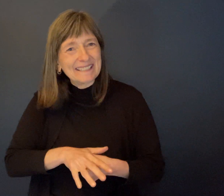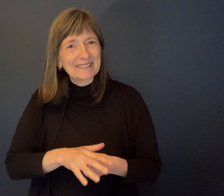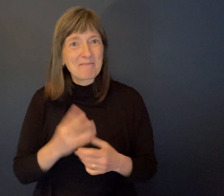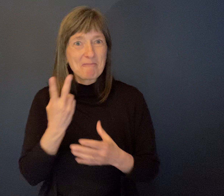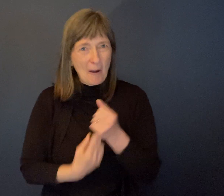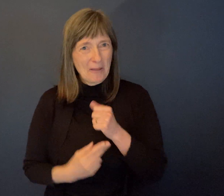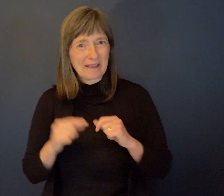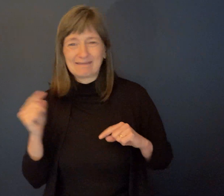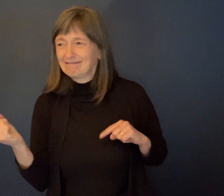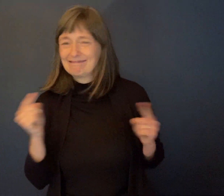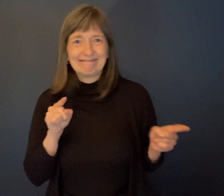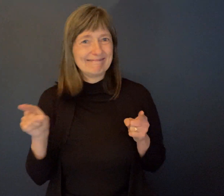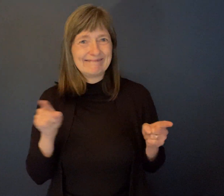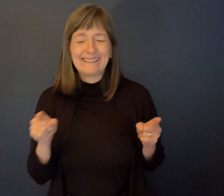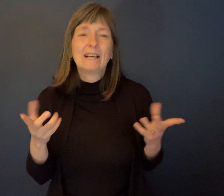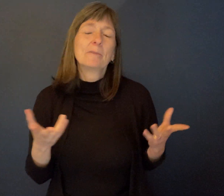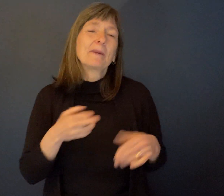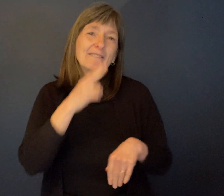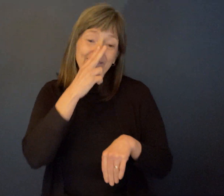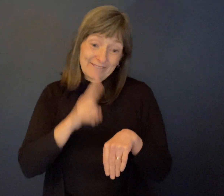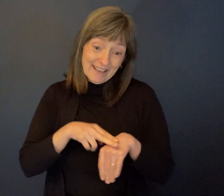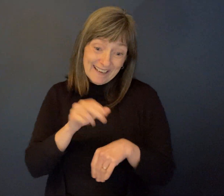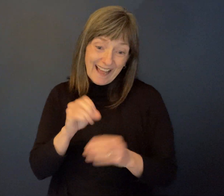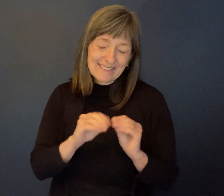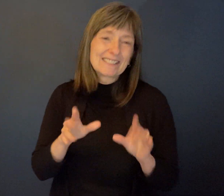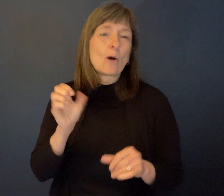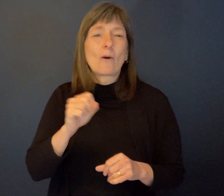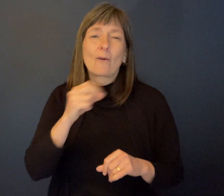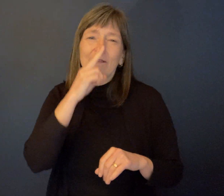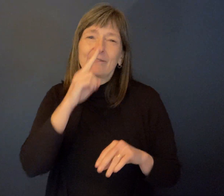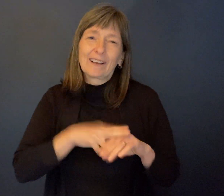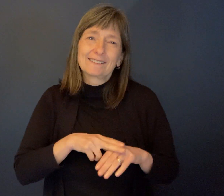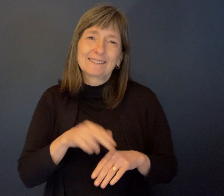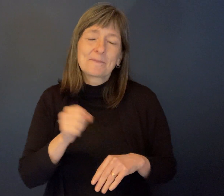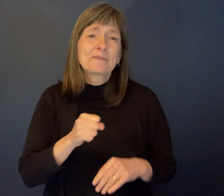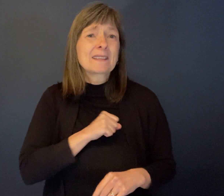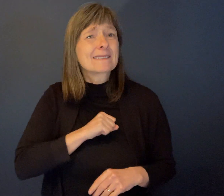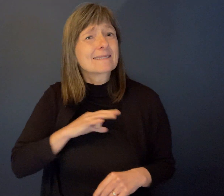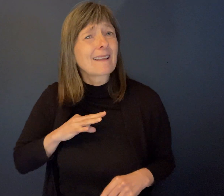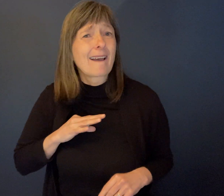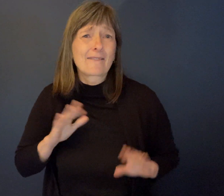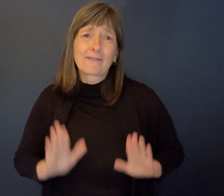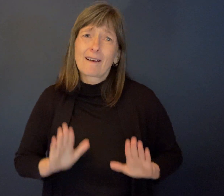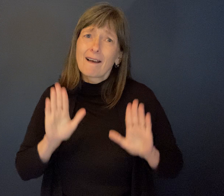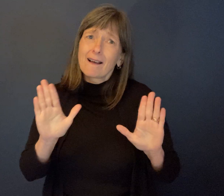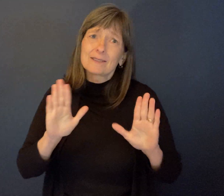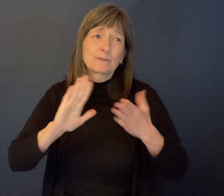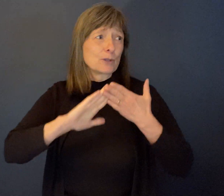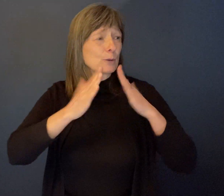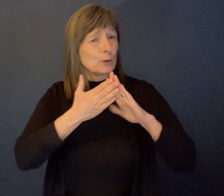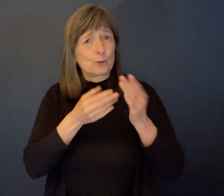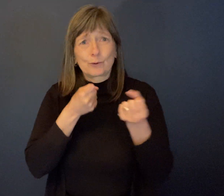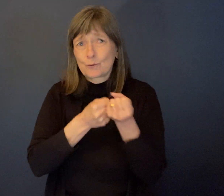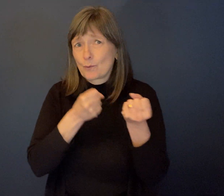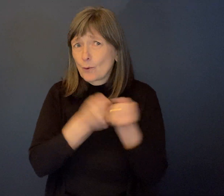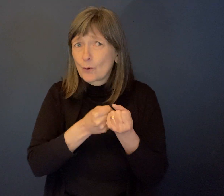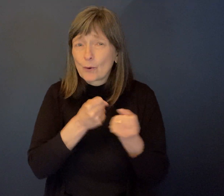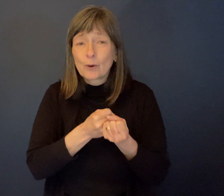of fun, yeah. And like I said, I mean, the staff are tremendous. The community was tremendous. And we had a night watchman